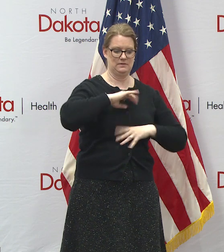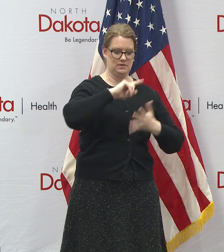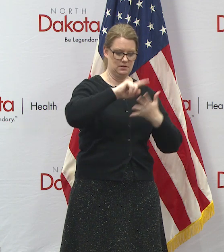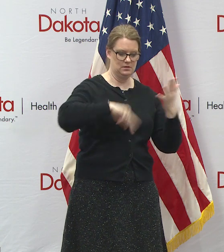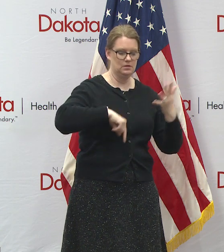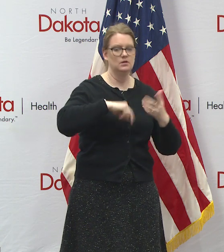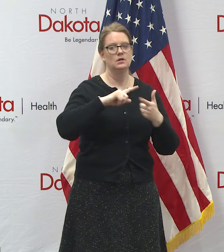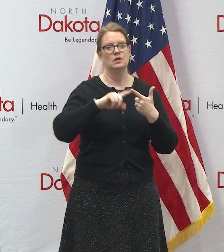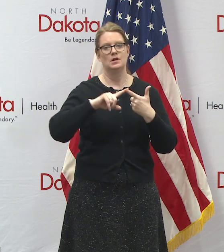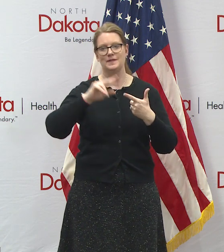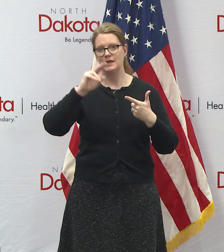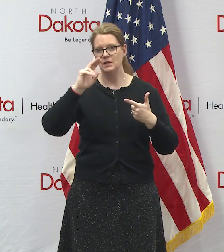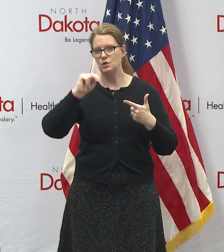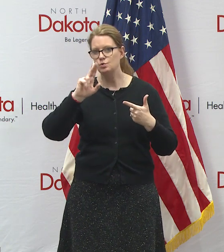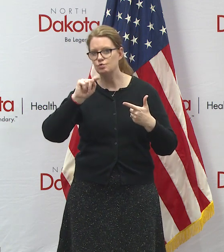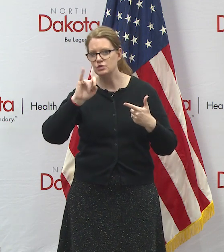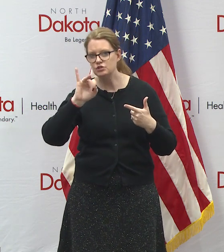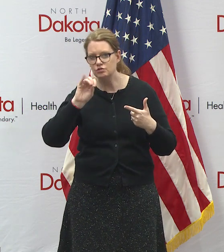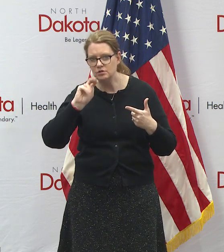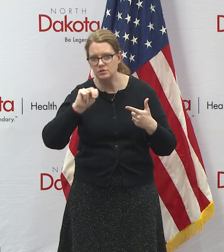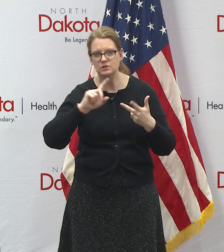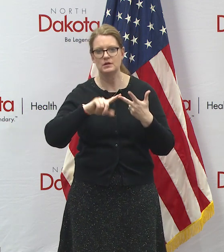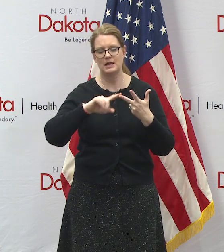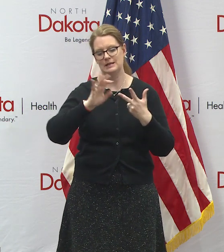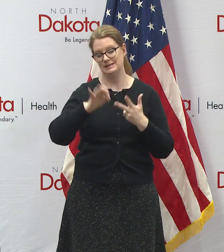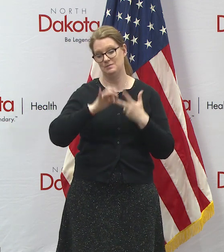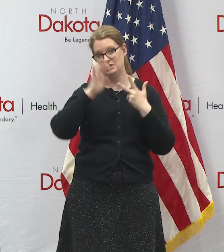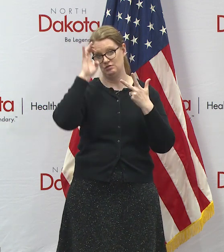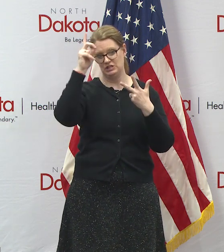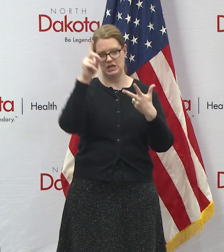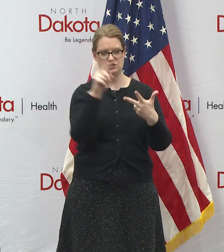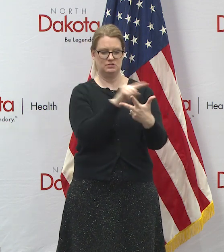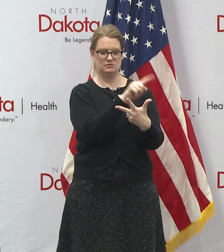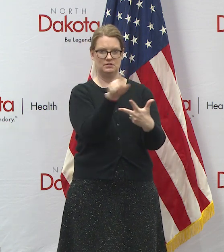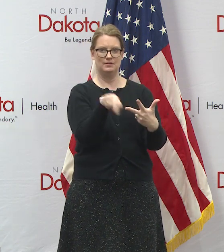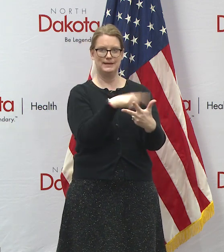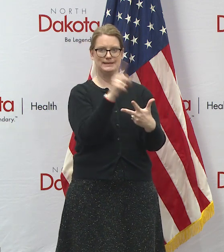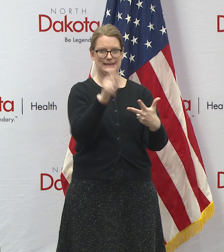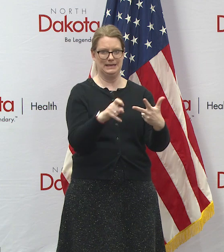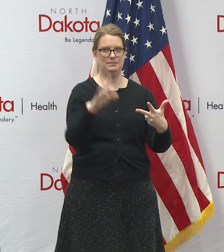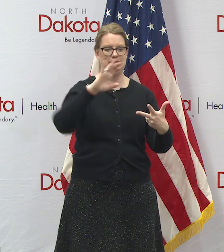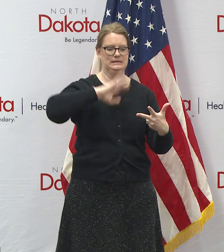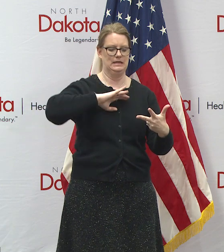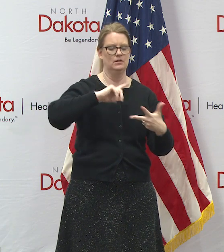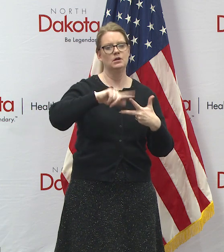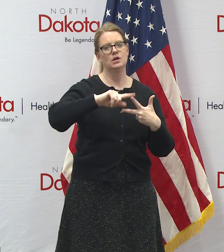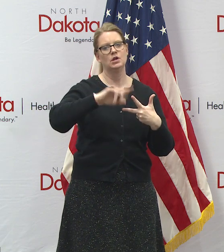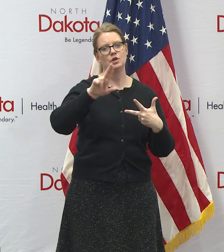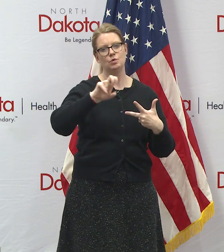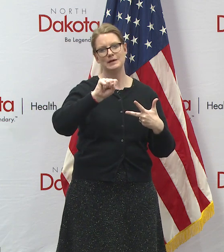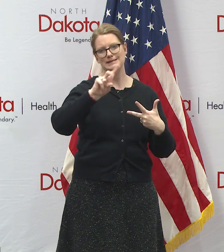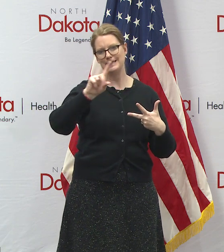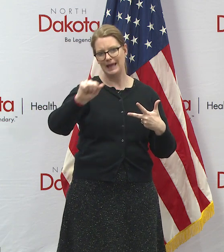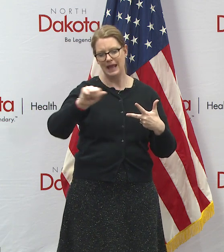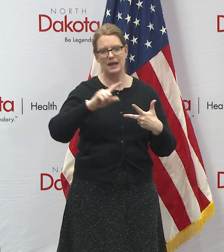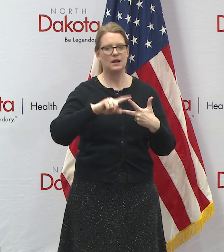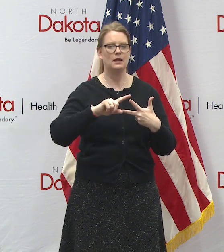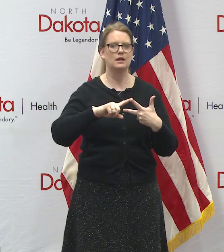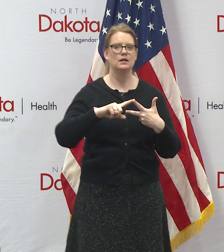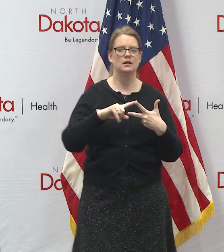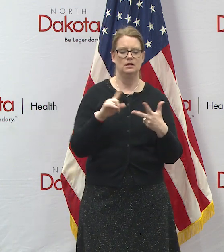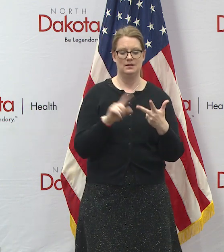got the nutrition mission they need to fulfill and a special education mission and and of course nutrition relates to usda the